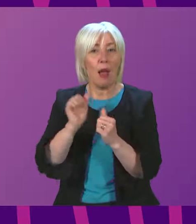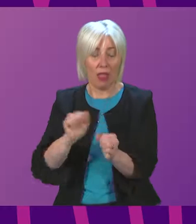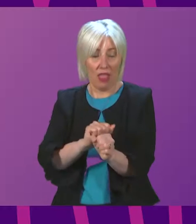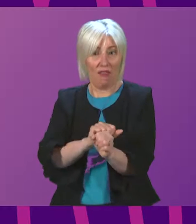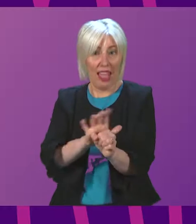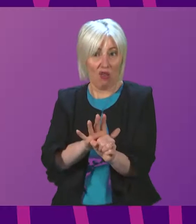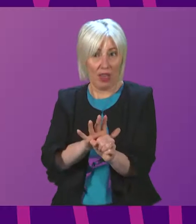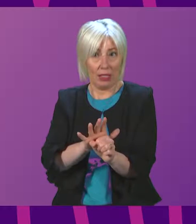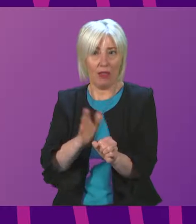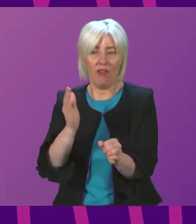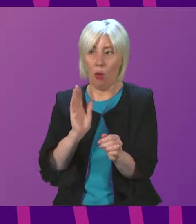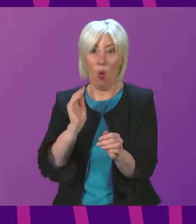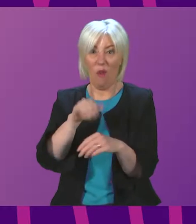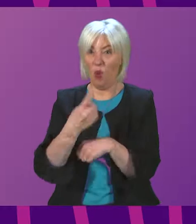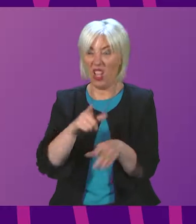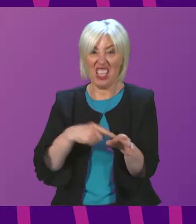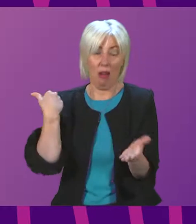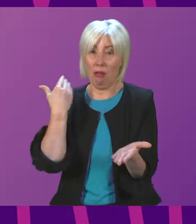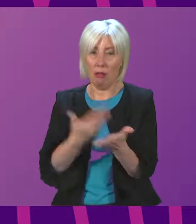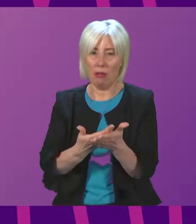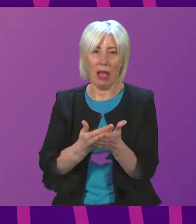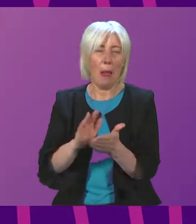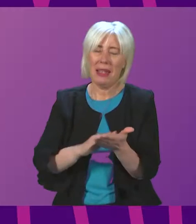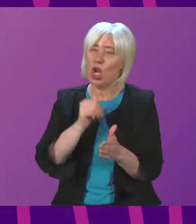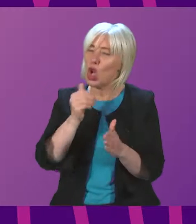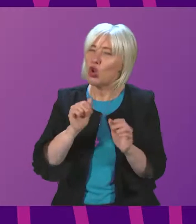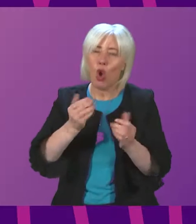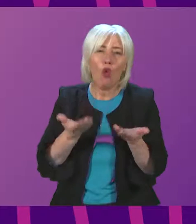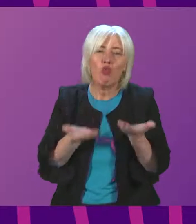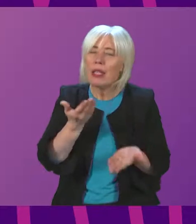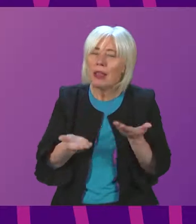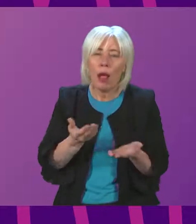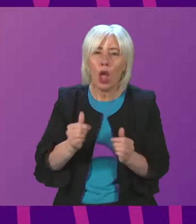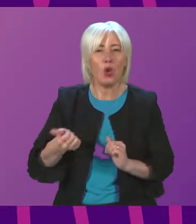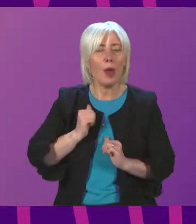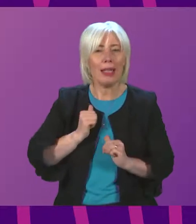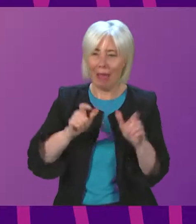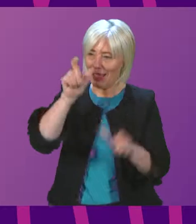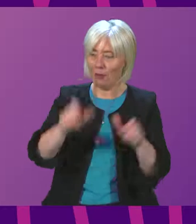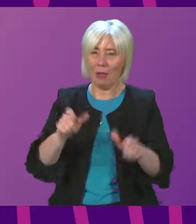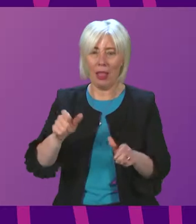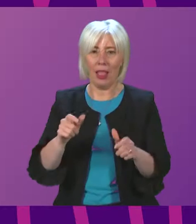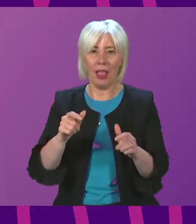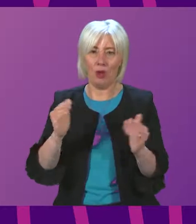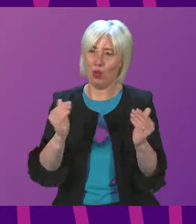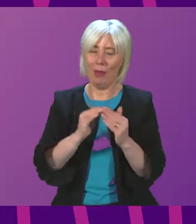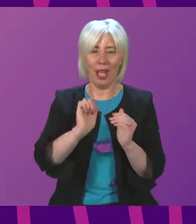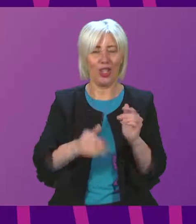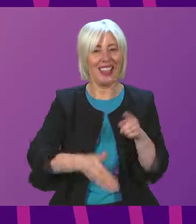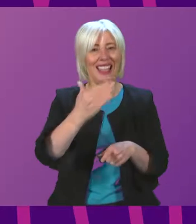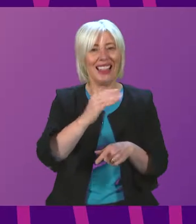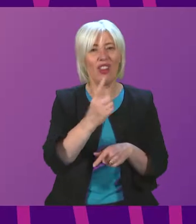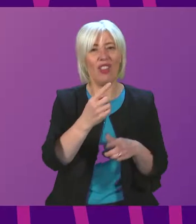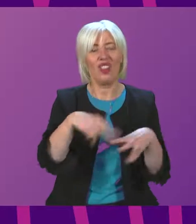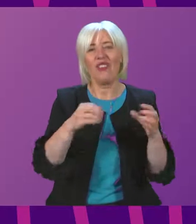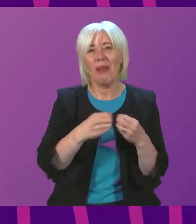for much of the last year means that it is simply not reasonable to expect people to meet the February deadline? Cabinet